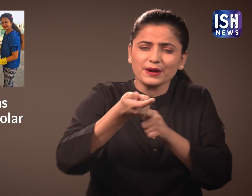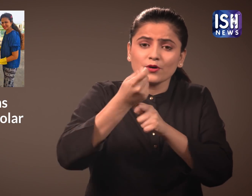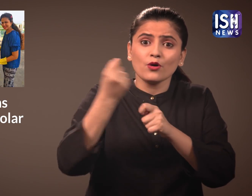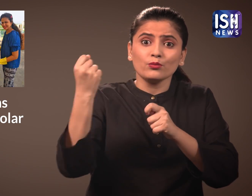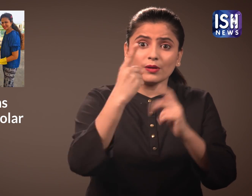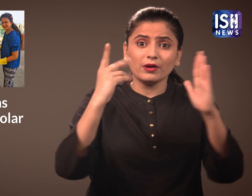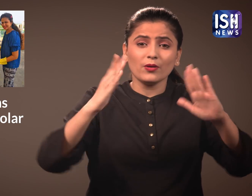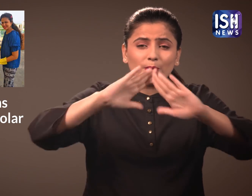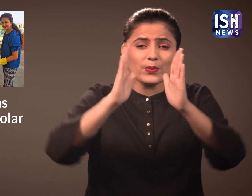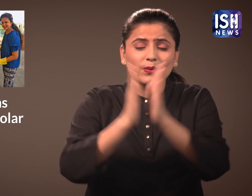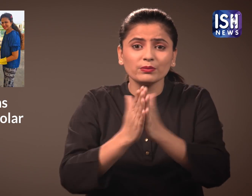based car.